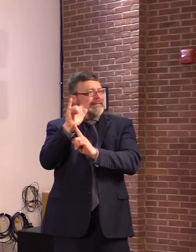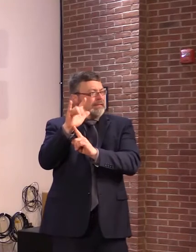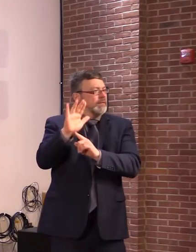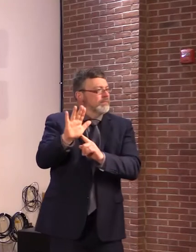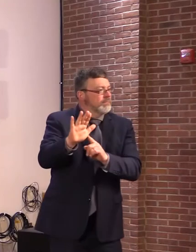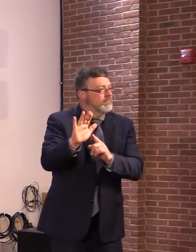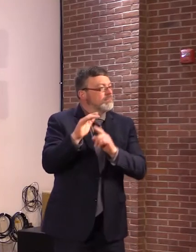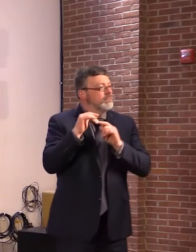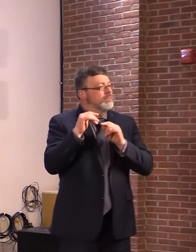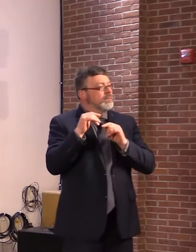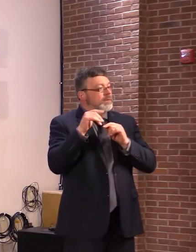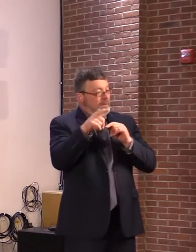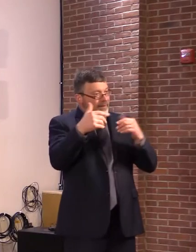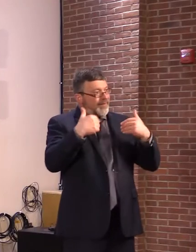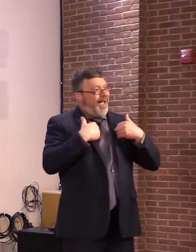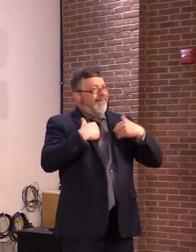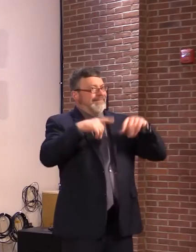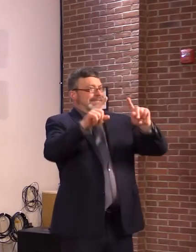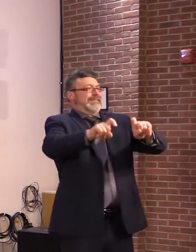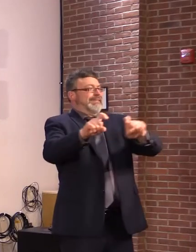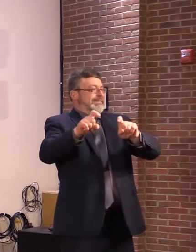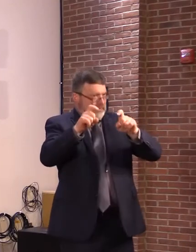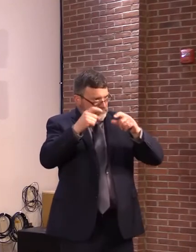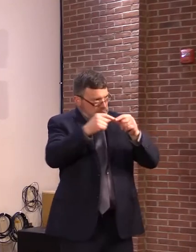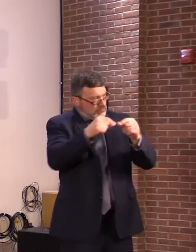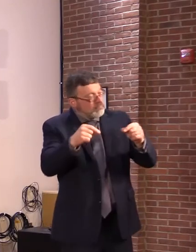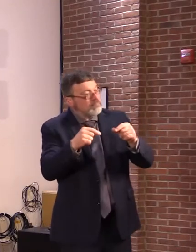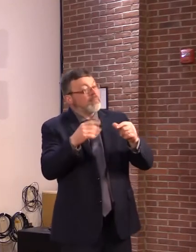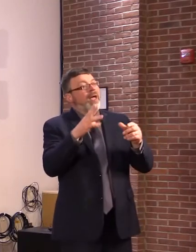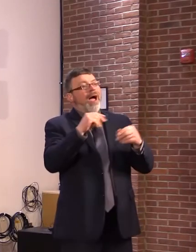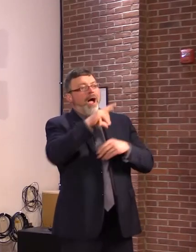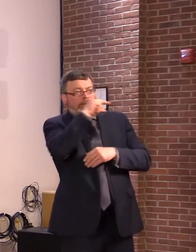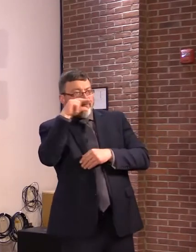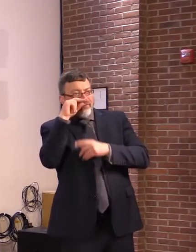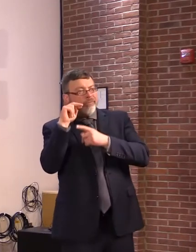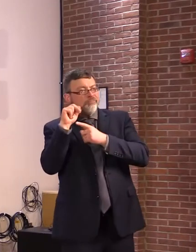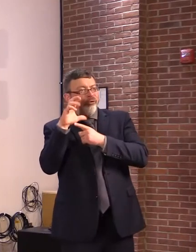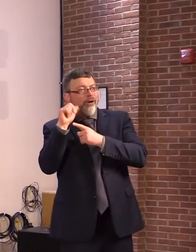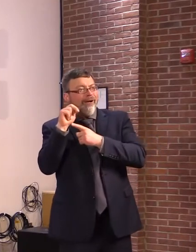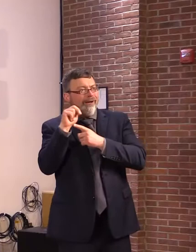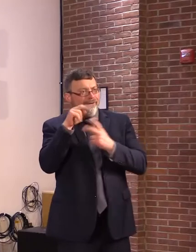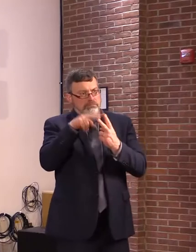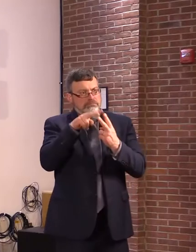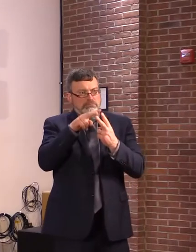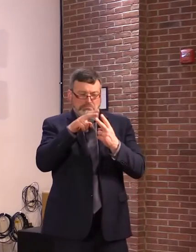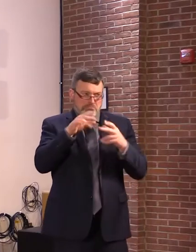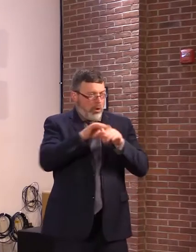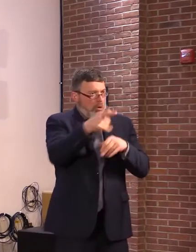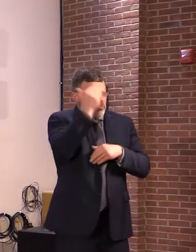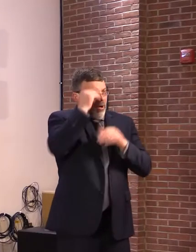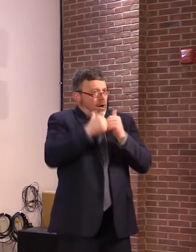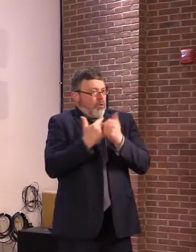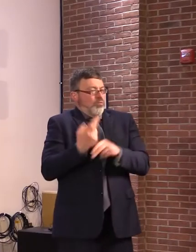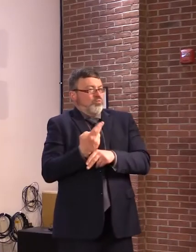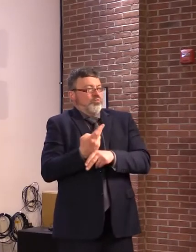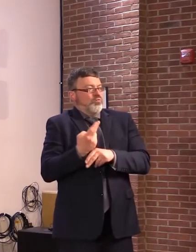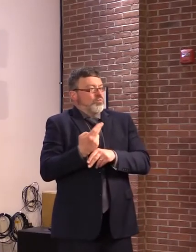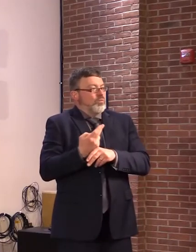state and can be life-saving. Visit our VTHelplink.org